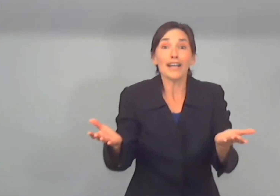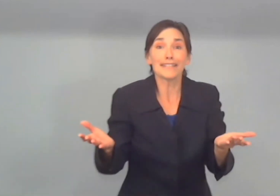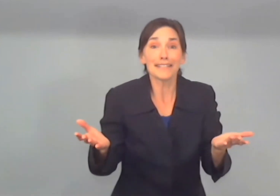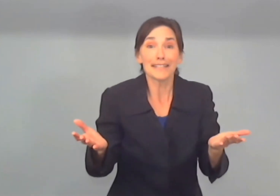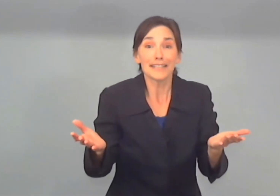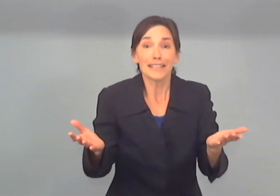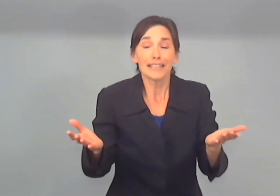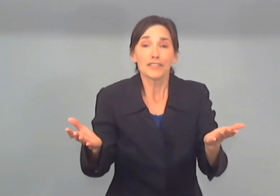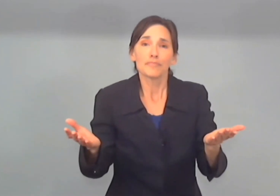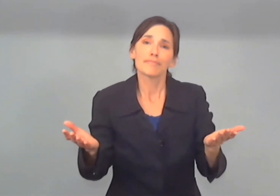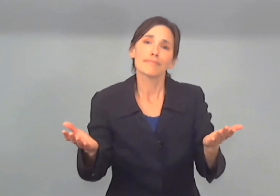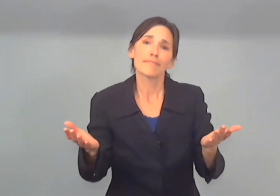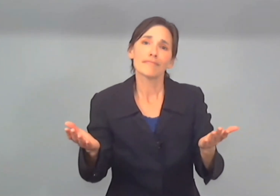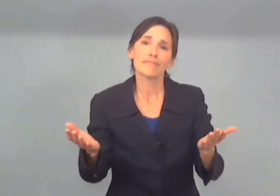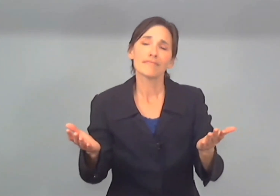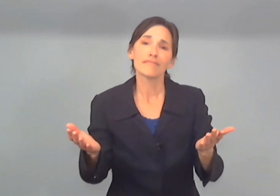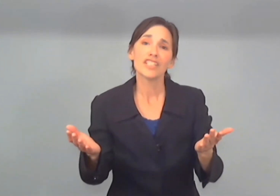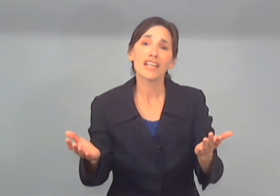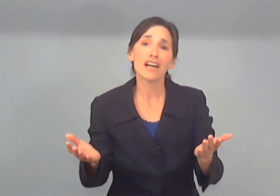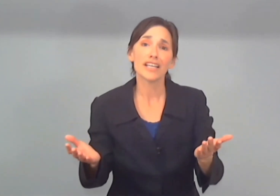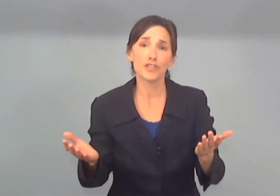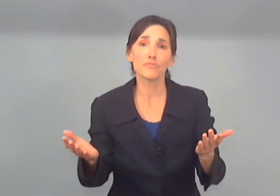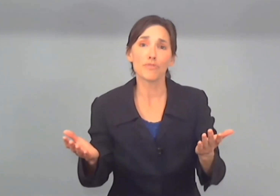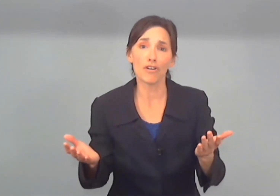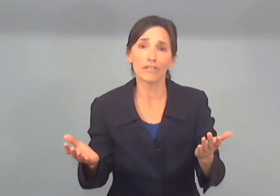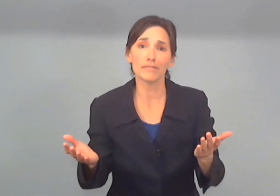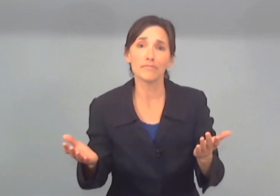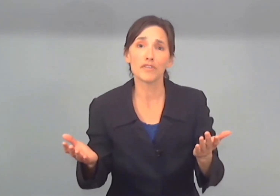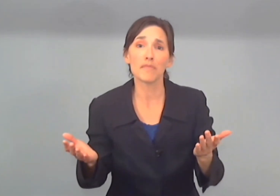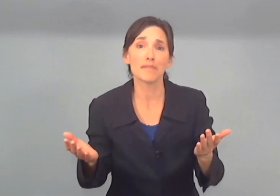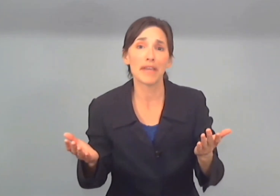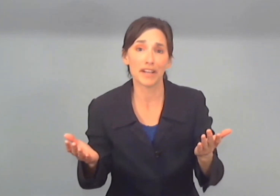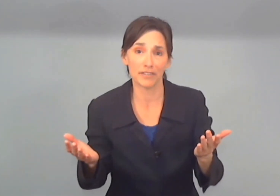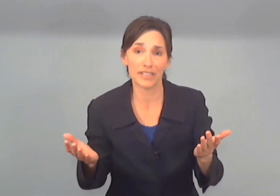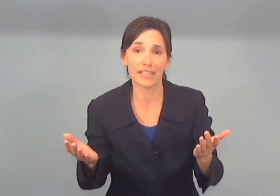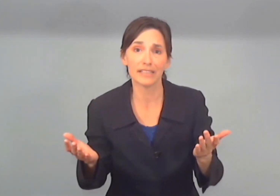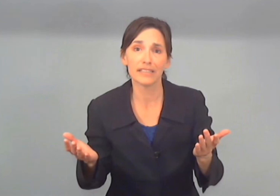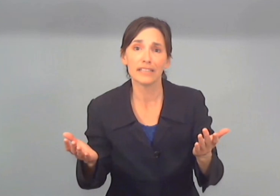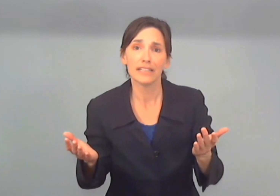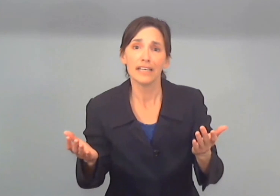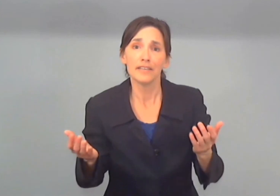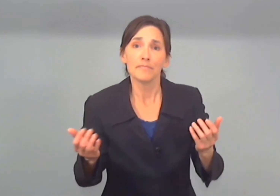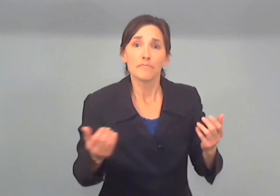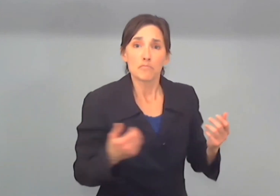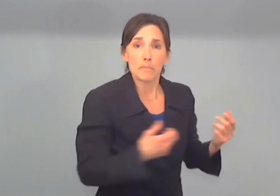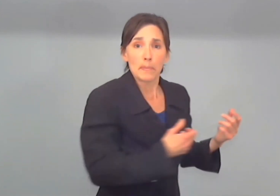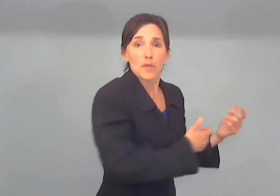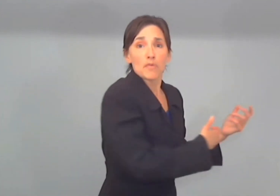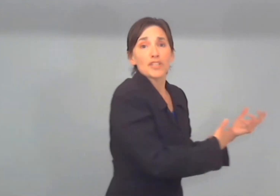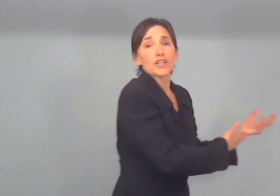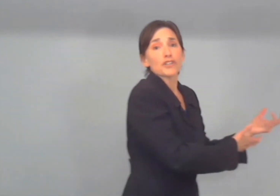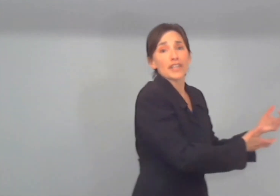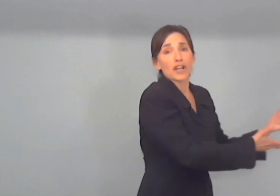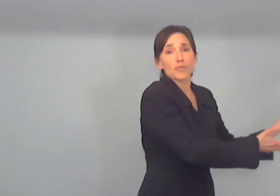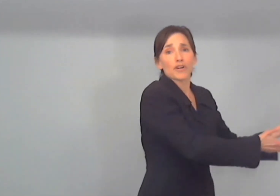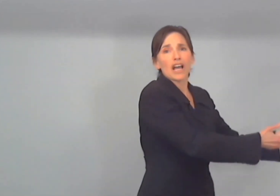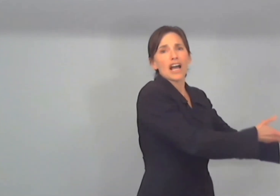did I do wrong with my parenting when we took her to the airport I